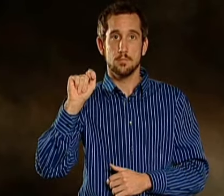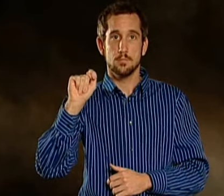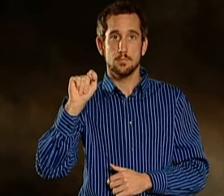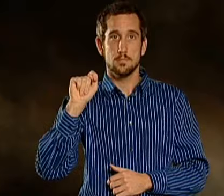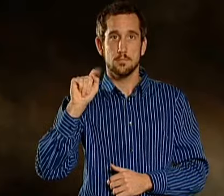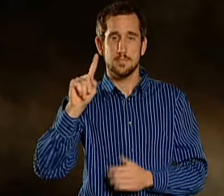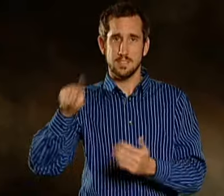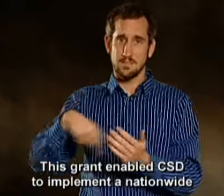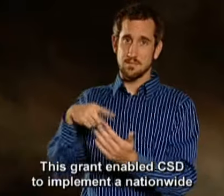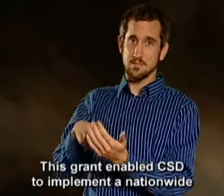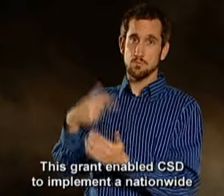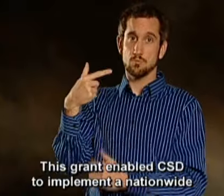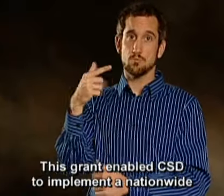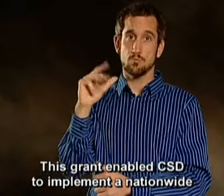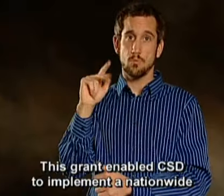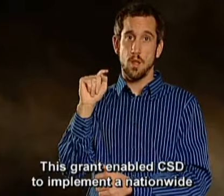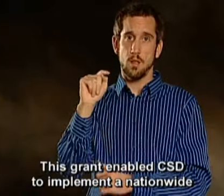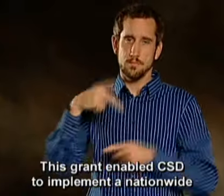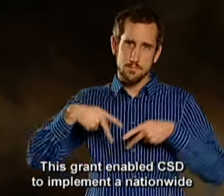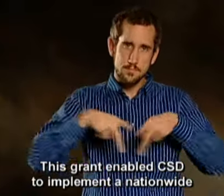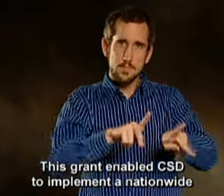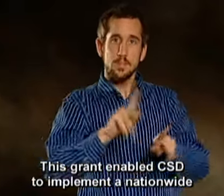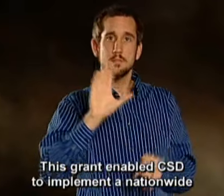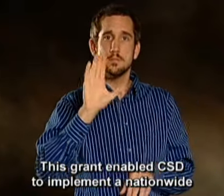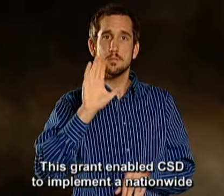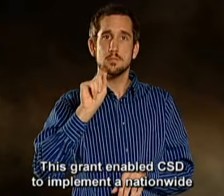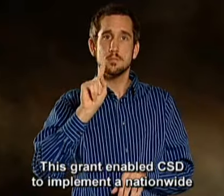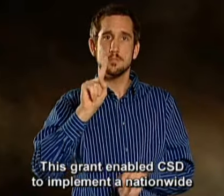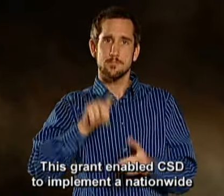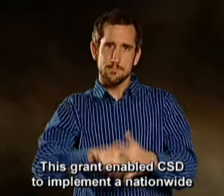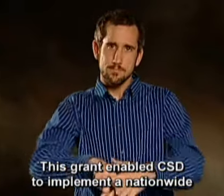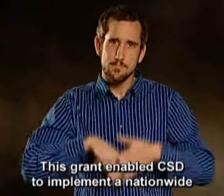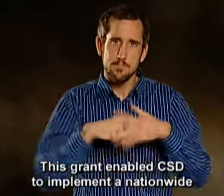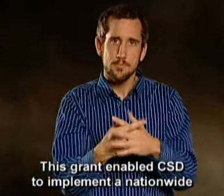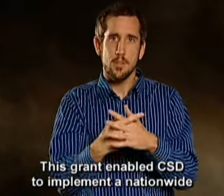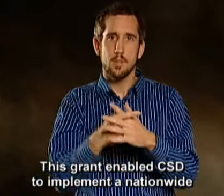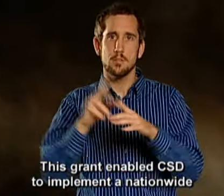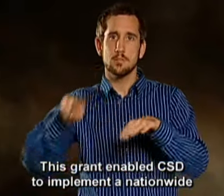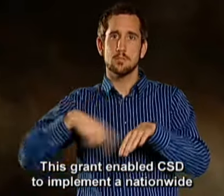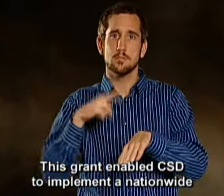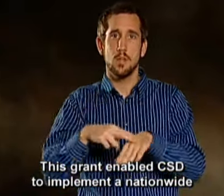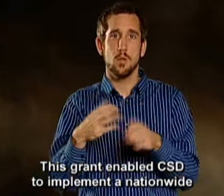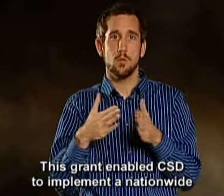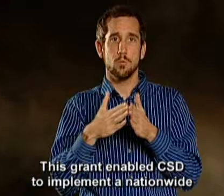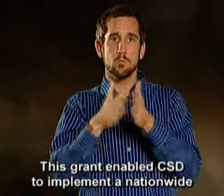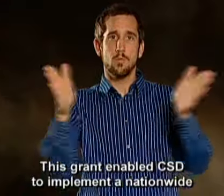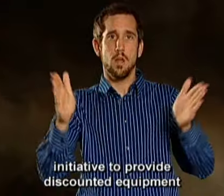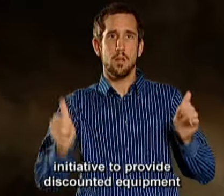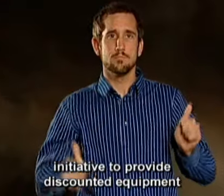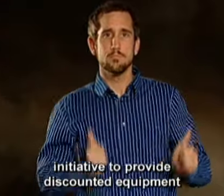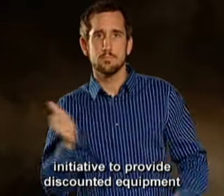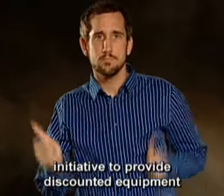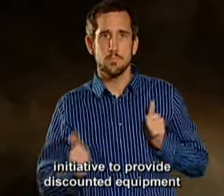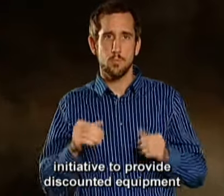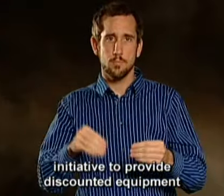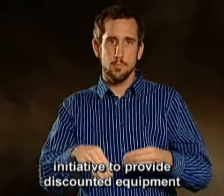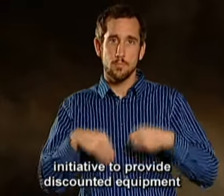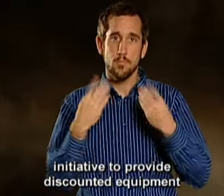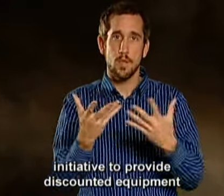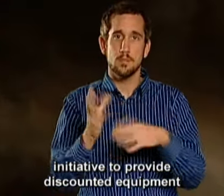This grant enabled CSD to implement a nationwide initiative to provide discounted